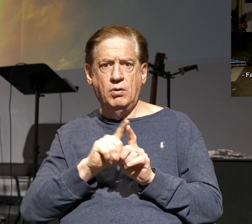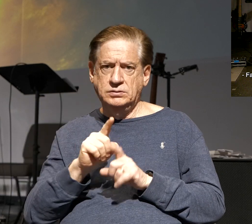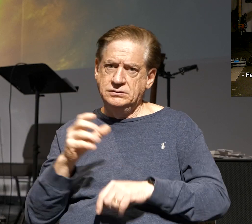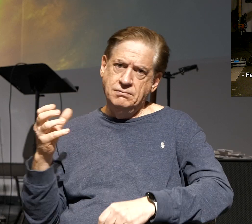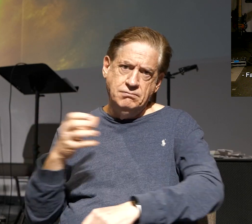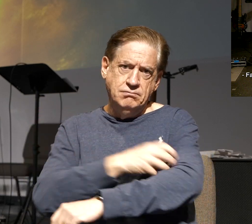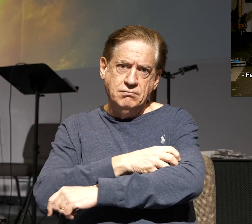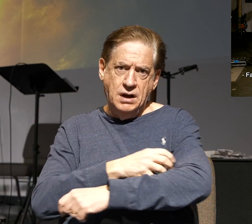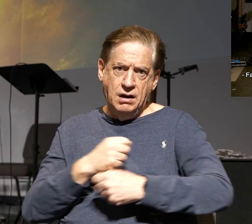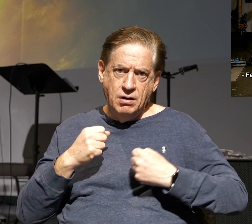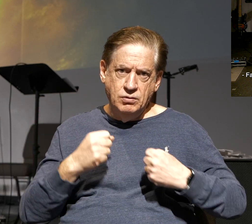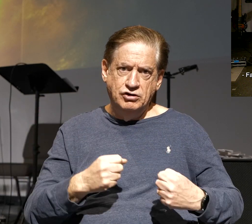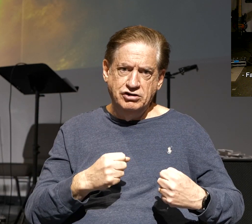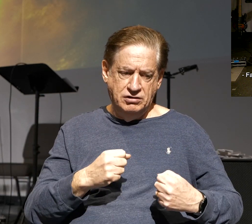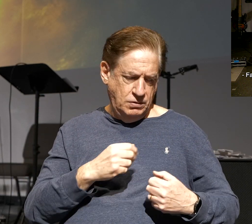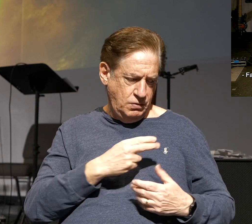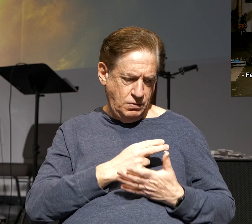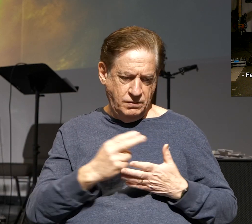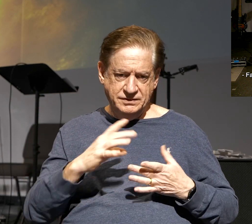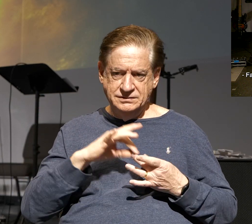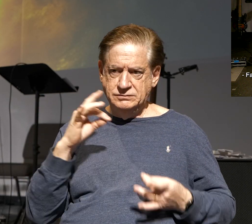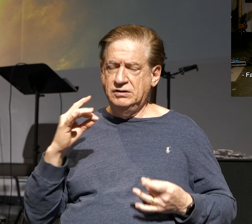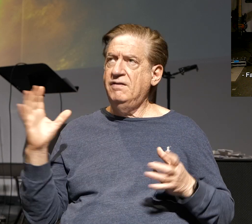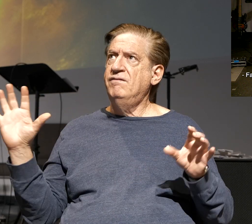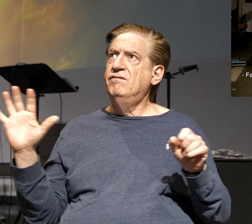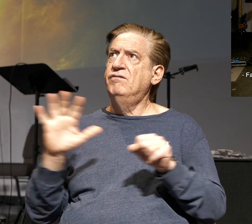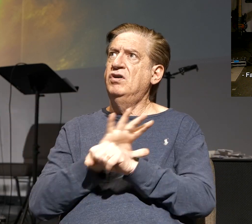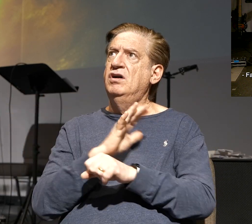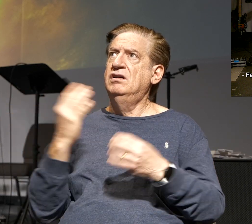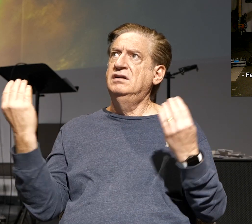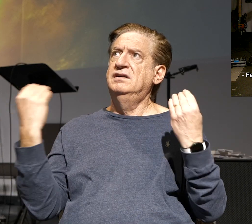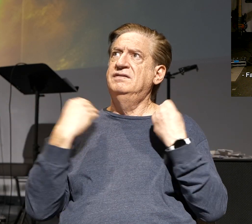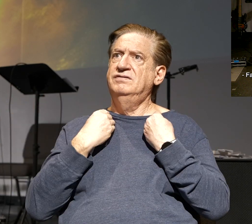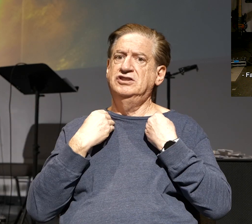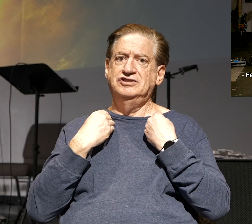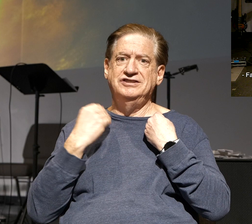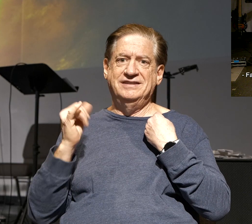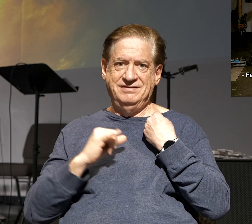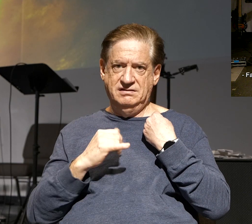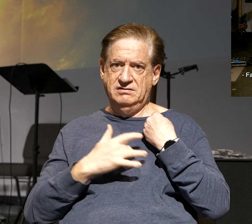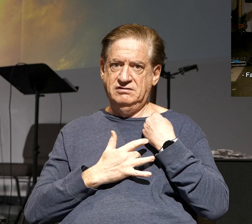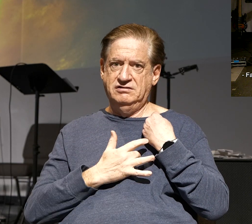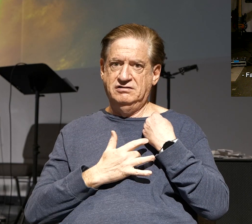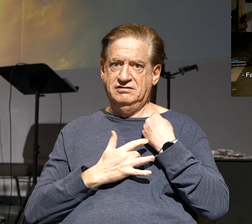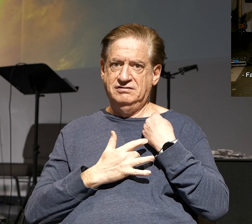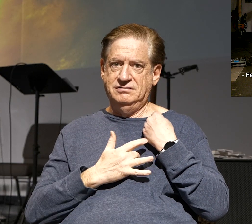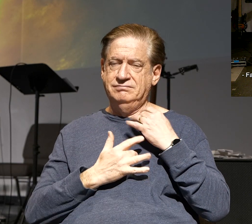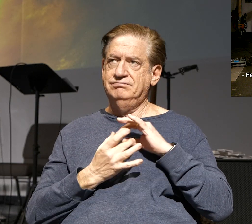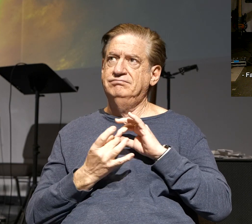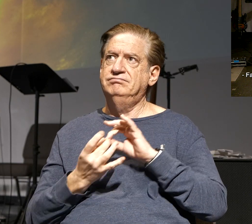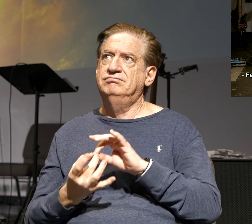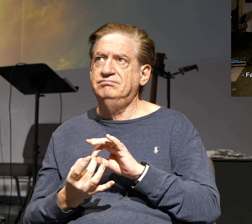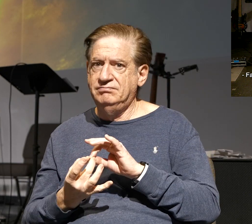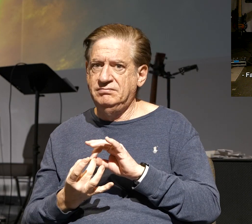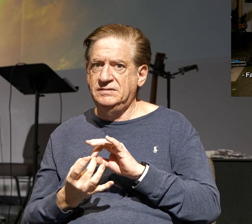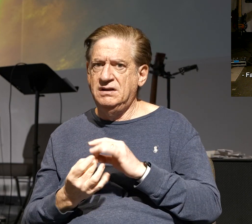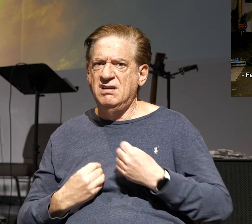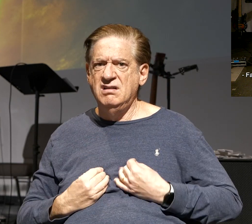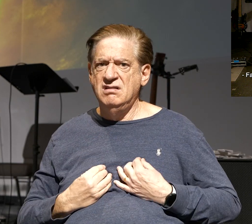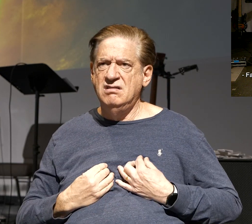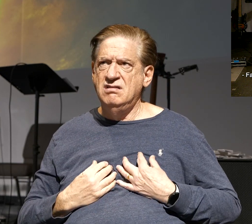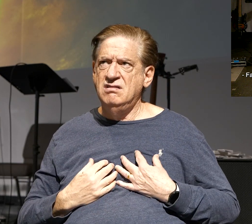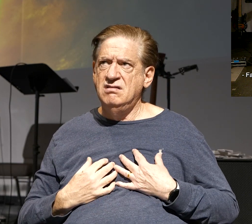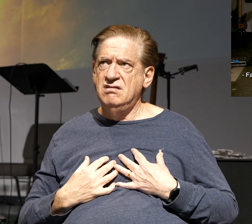power and in the Holy Spirit with full conviction. There's the conviction. There's the heart. So they heard the gospel message, and it stirred them